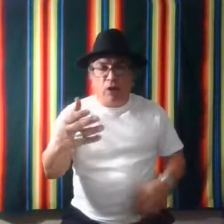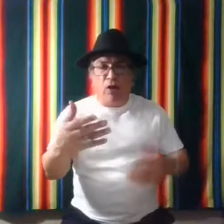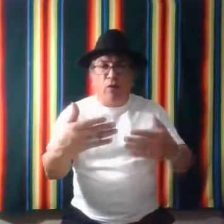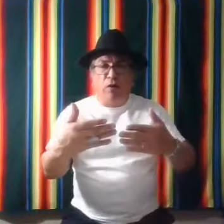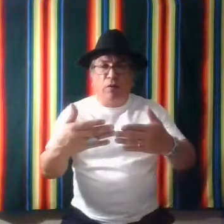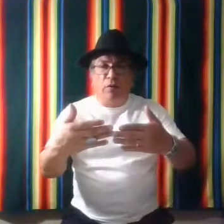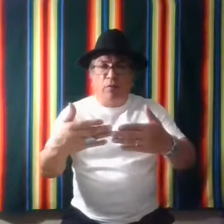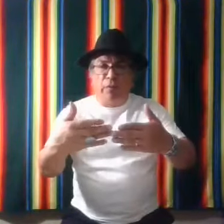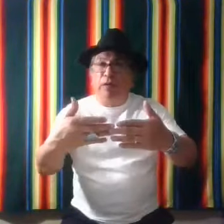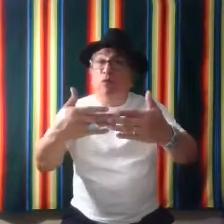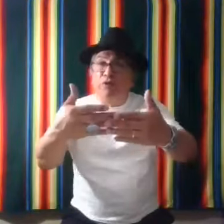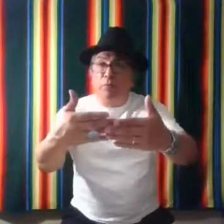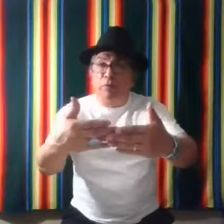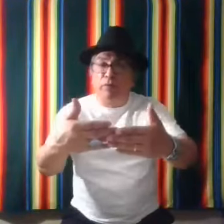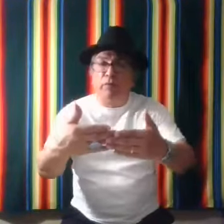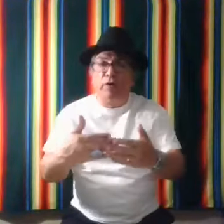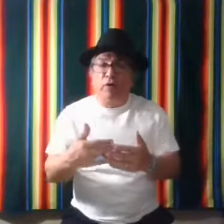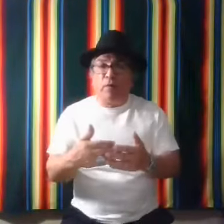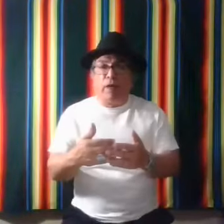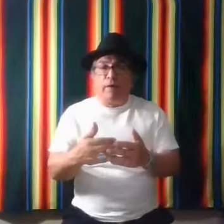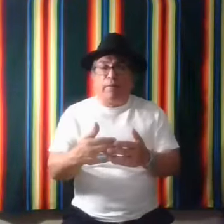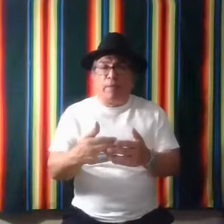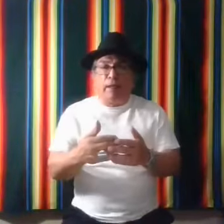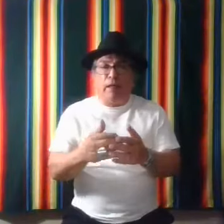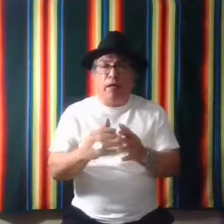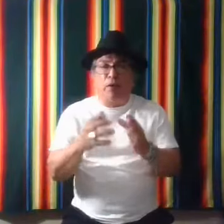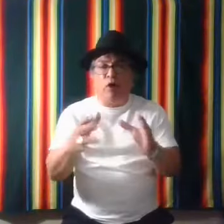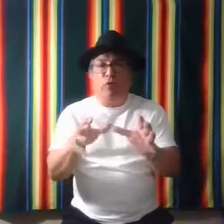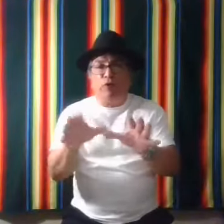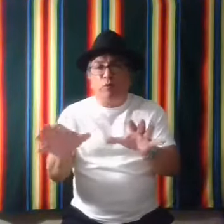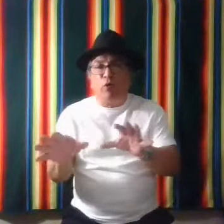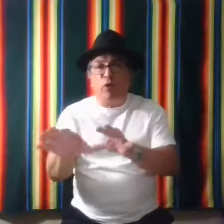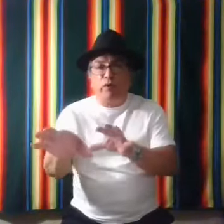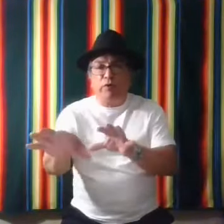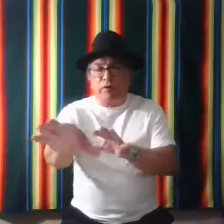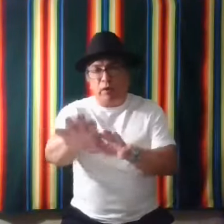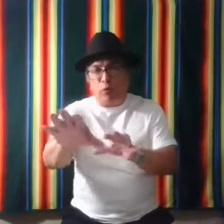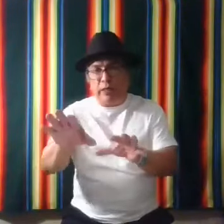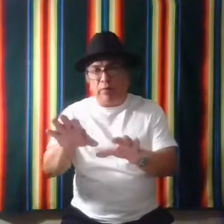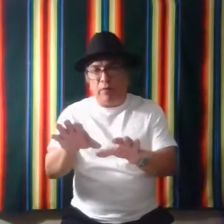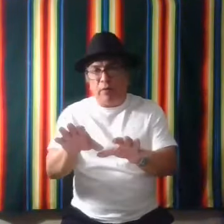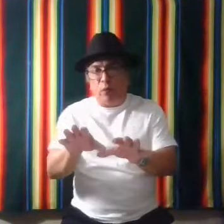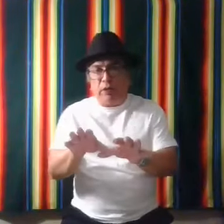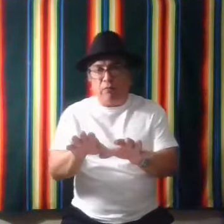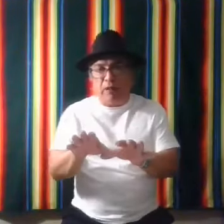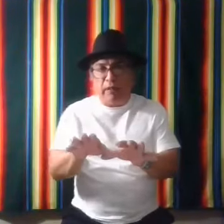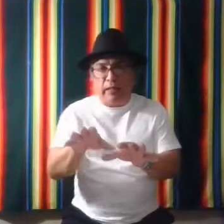all make it more simple, you know, and I'm know that there's more words that we can, we can fill in